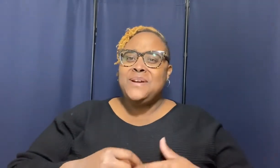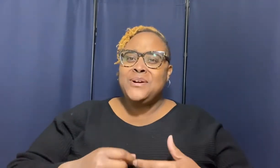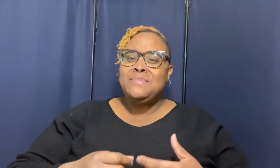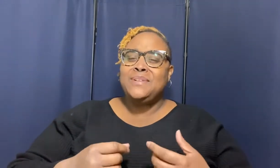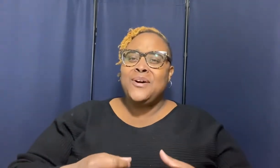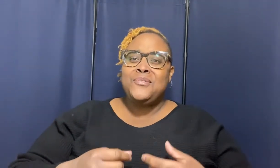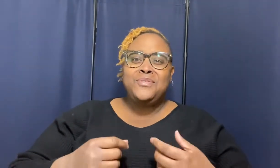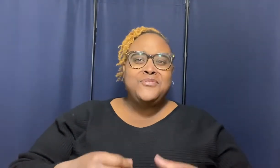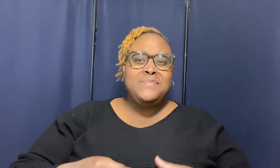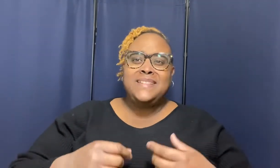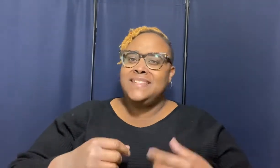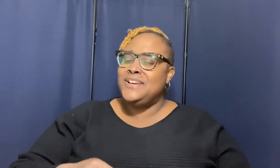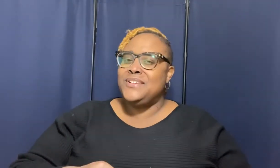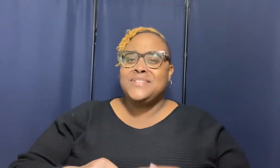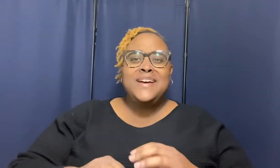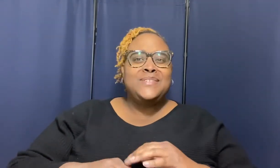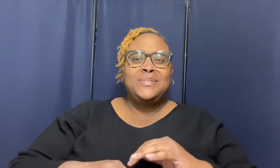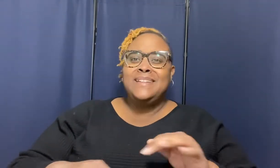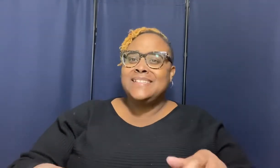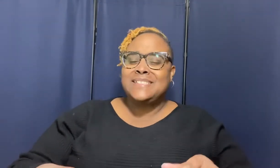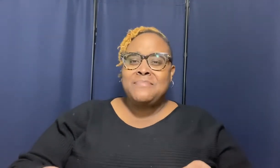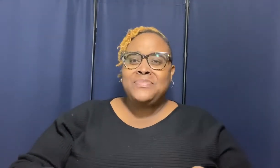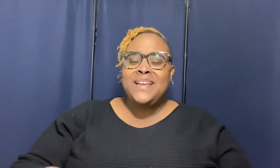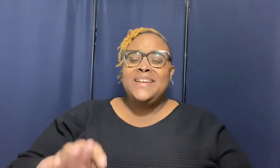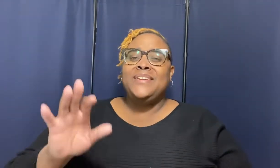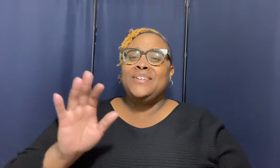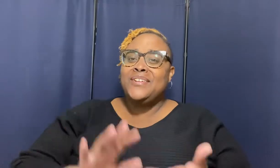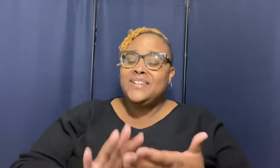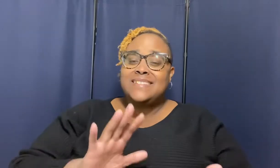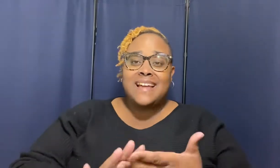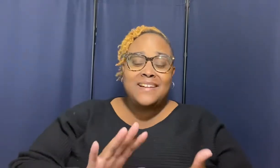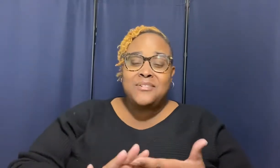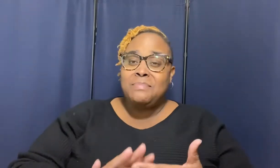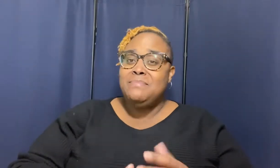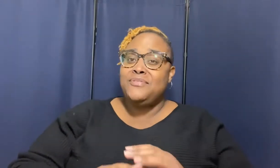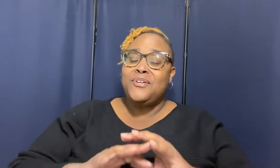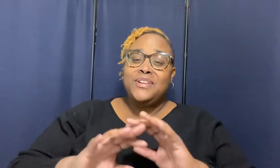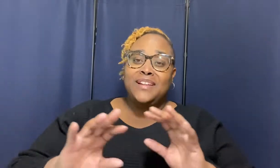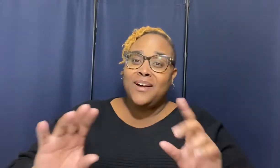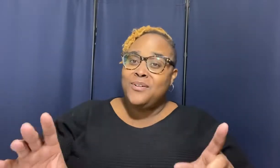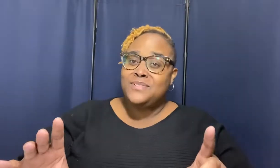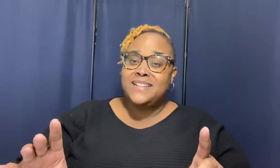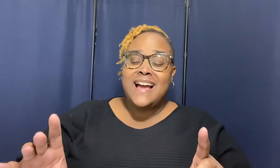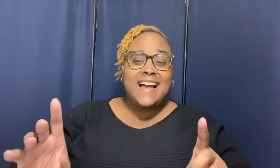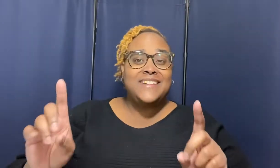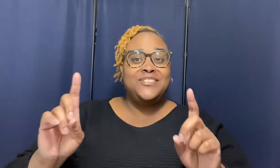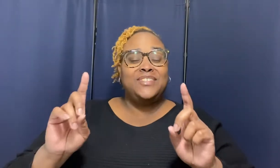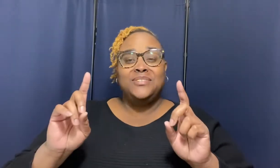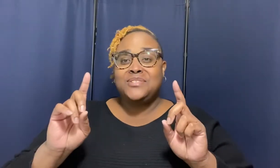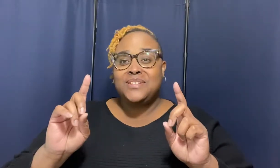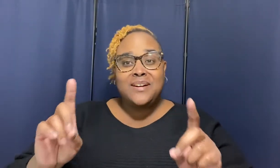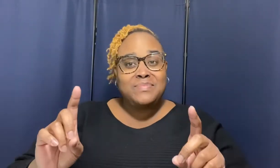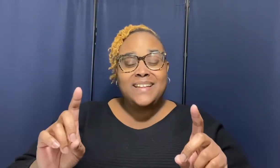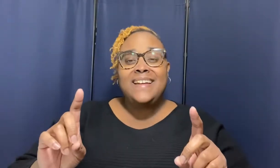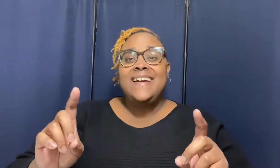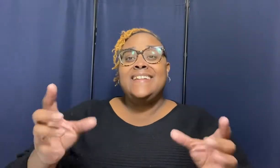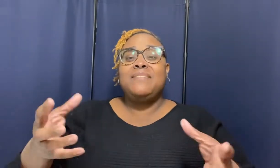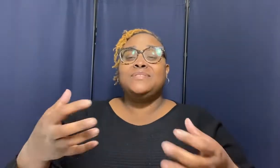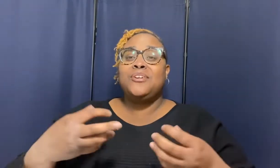upload new materials so listen your girl is not gonna be before you long today i got just a little something that was on